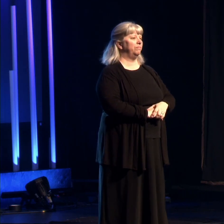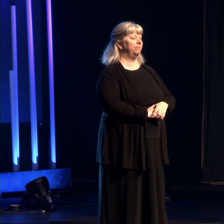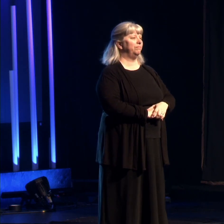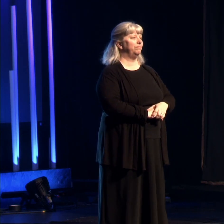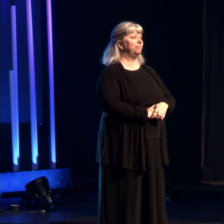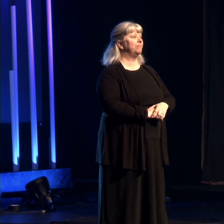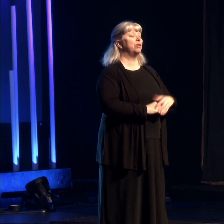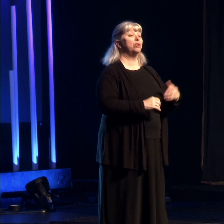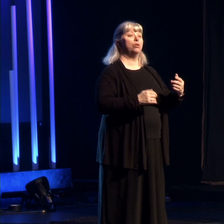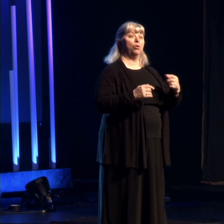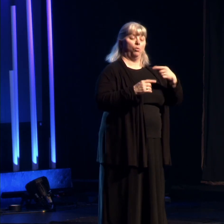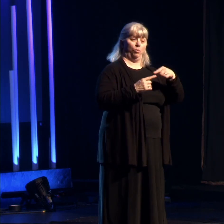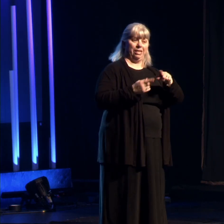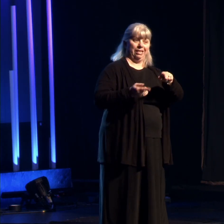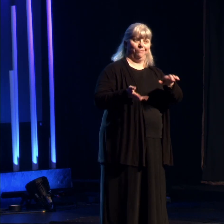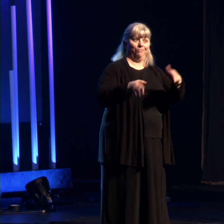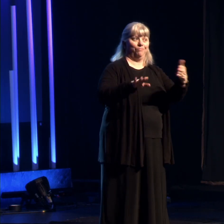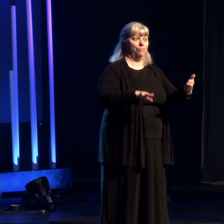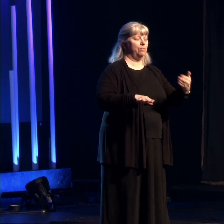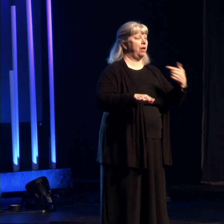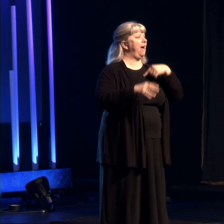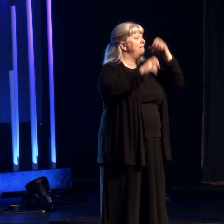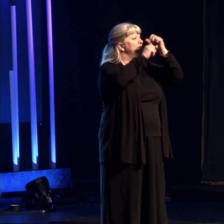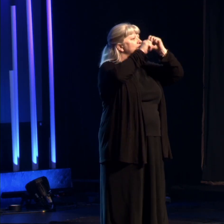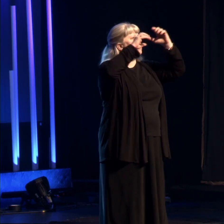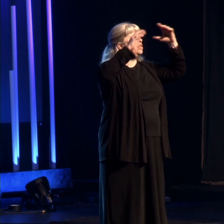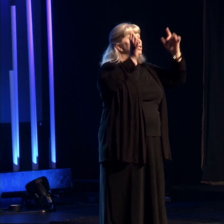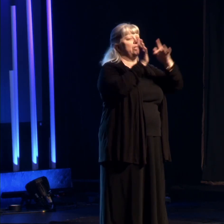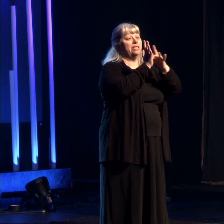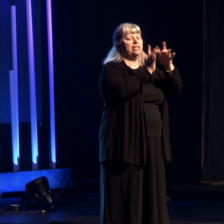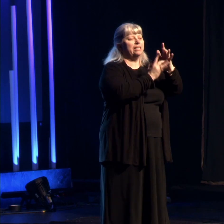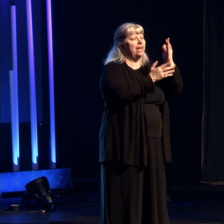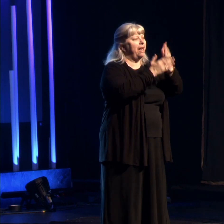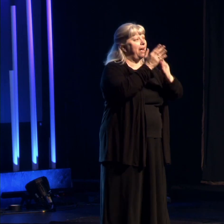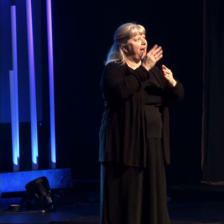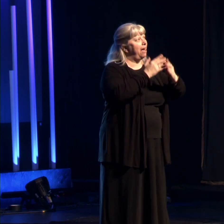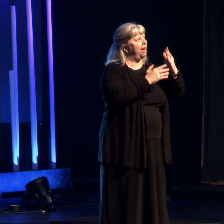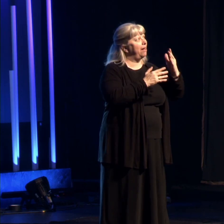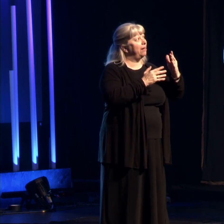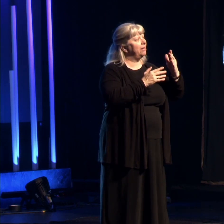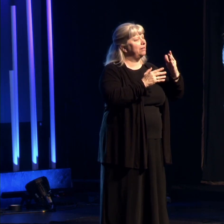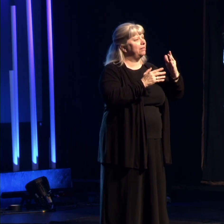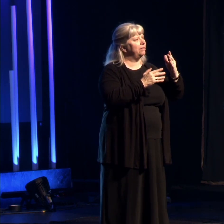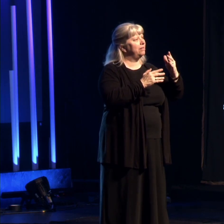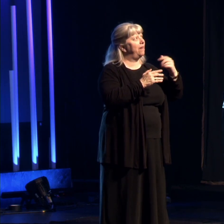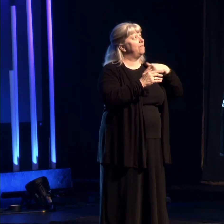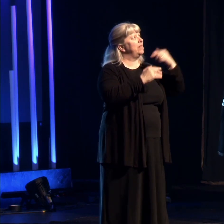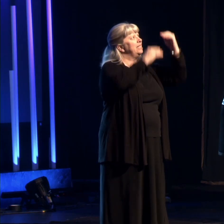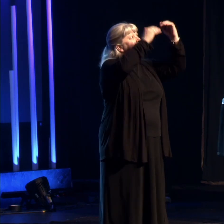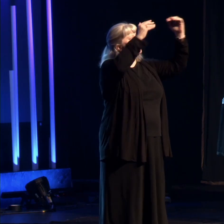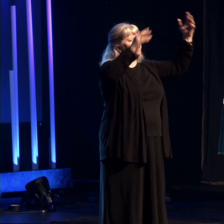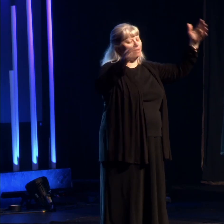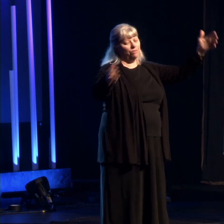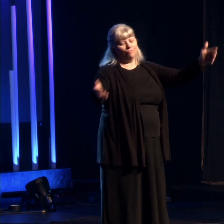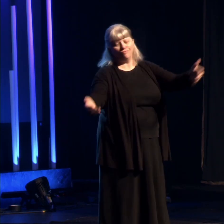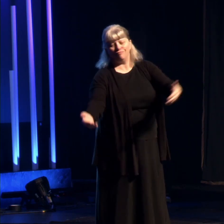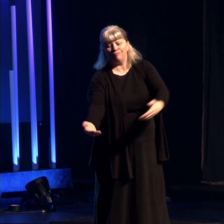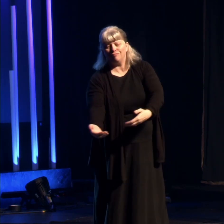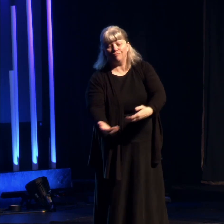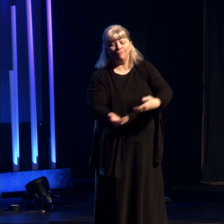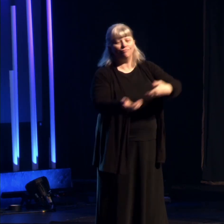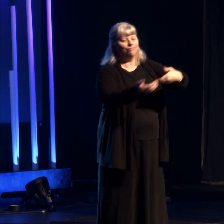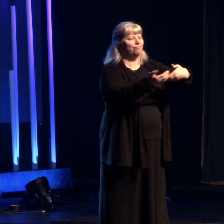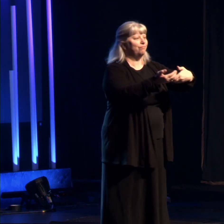So, at his passing, I had a vision of Jesus's hands coming out of my bedroom ceiling and picking up Brad.